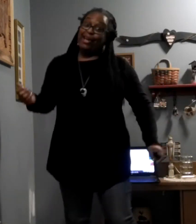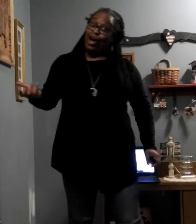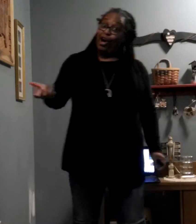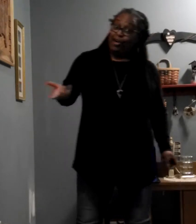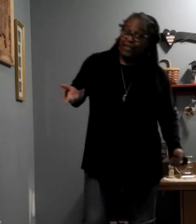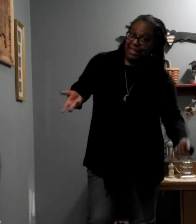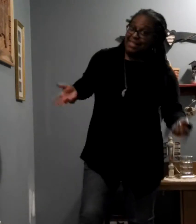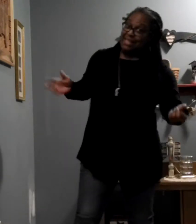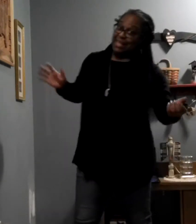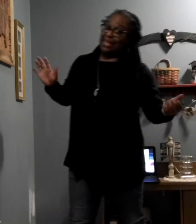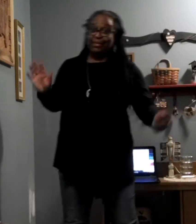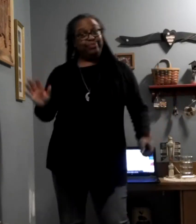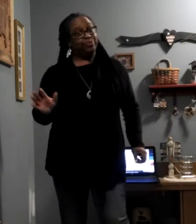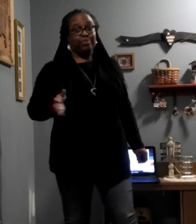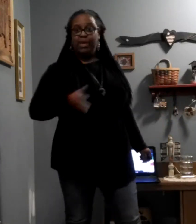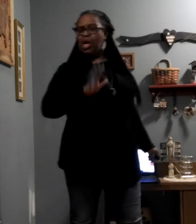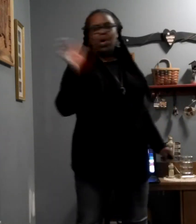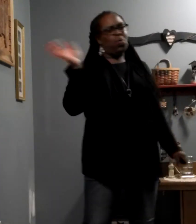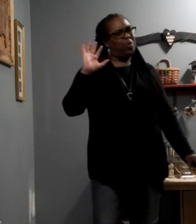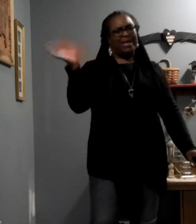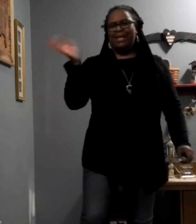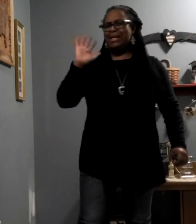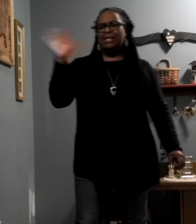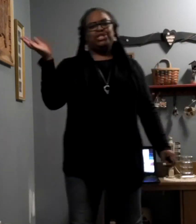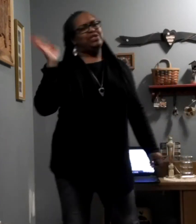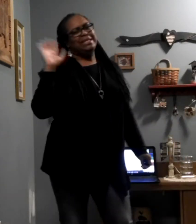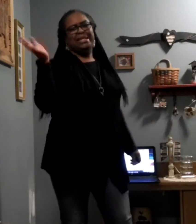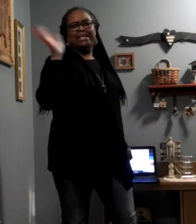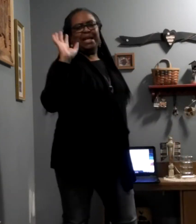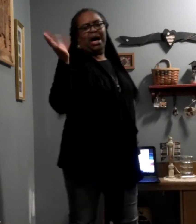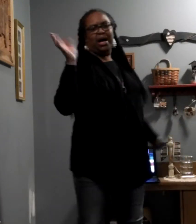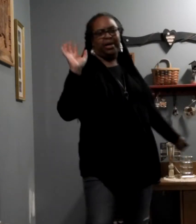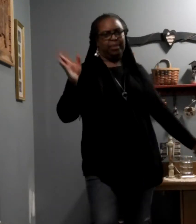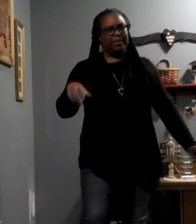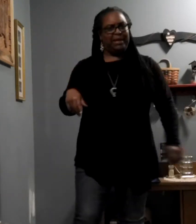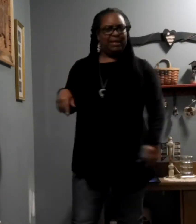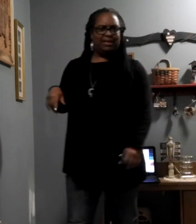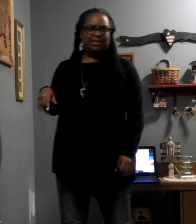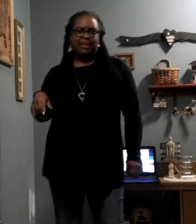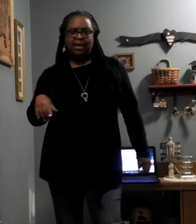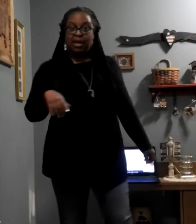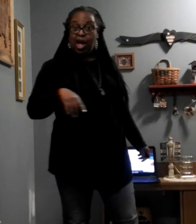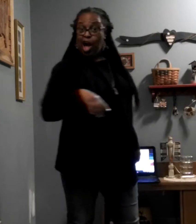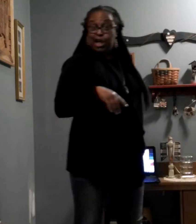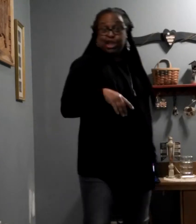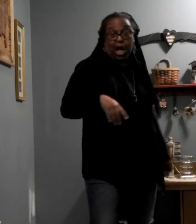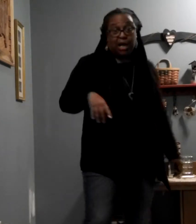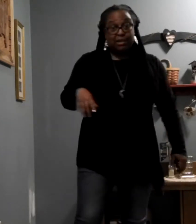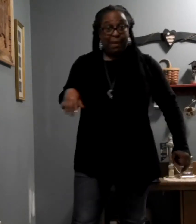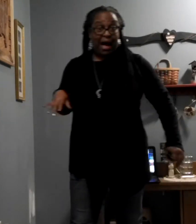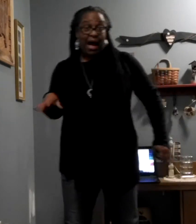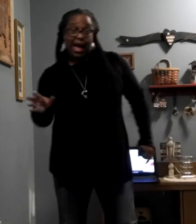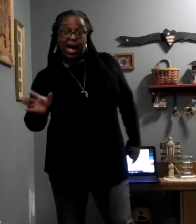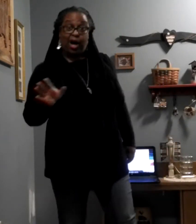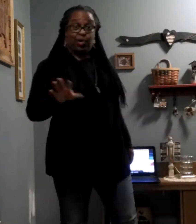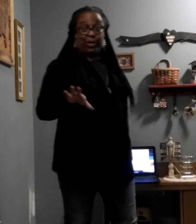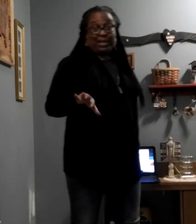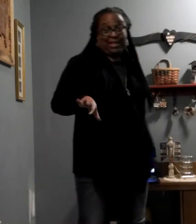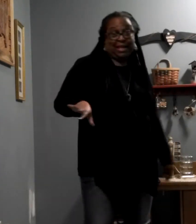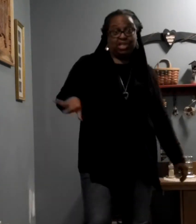off easy, winter did not appease. Shocked by how quick things